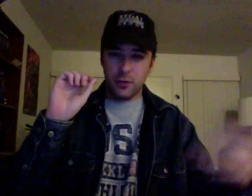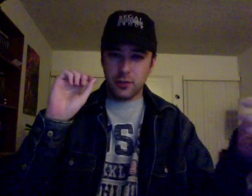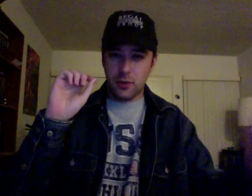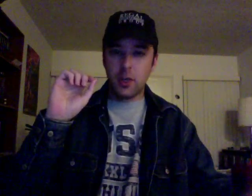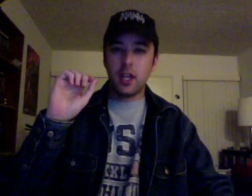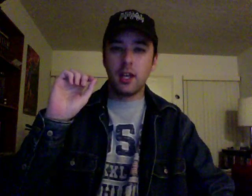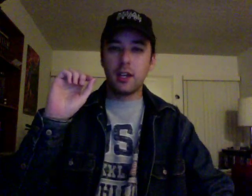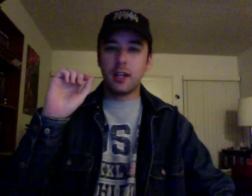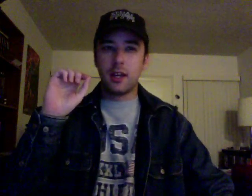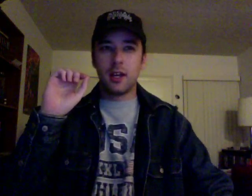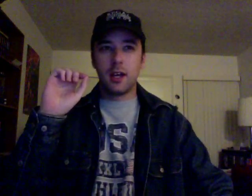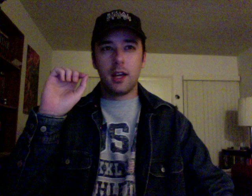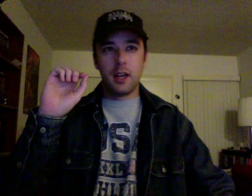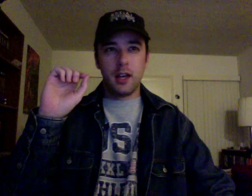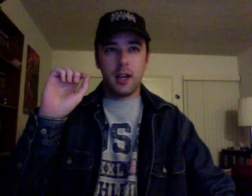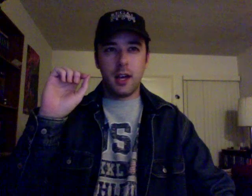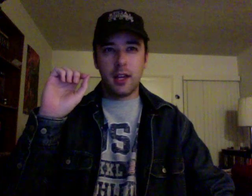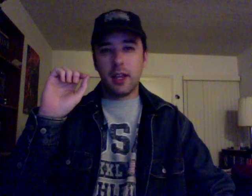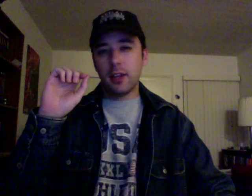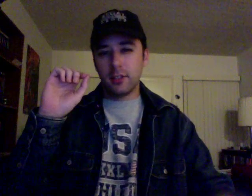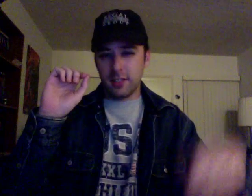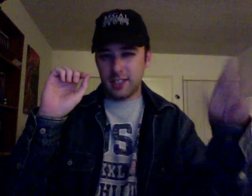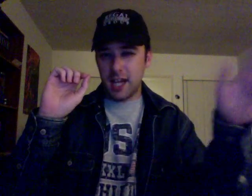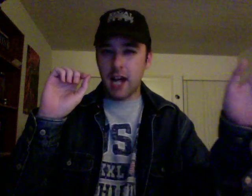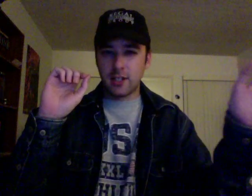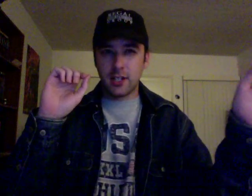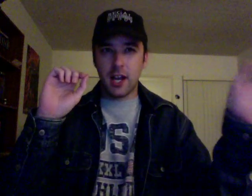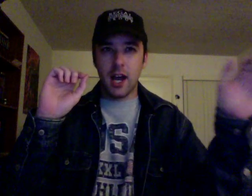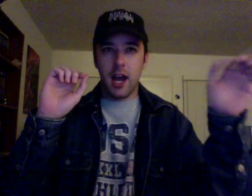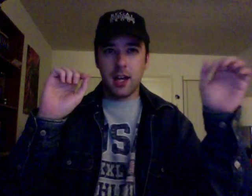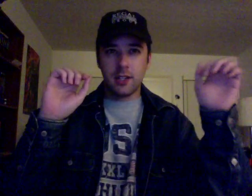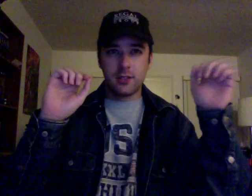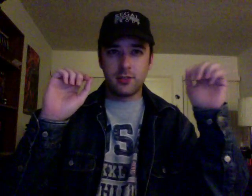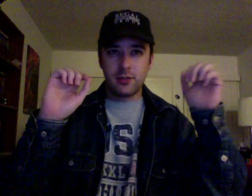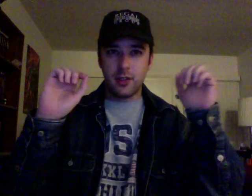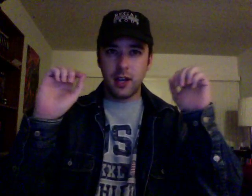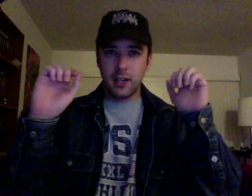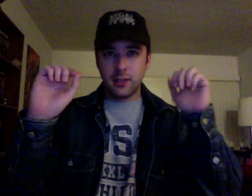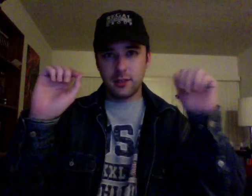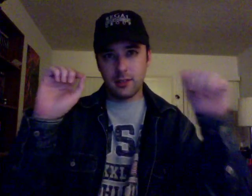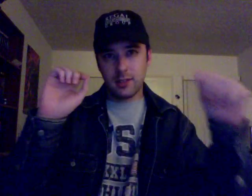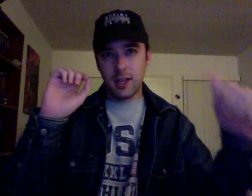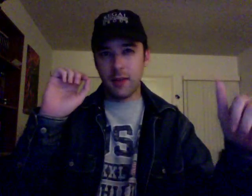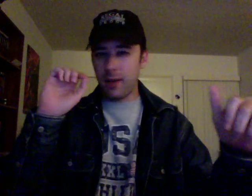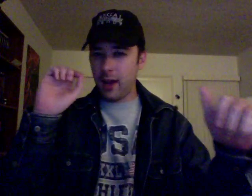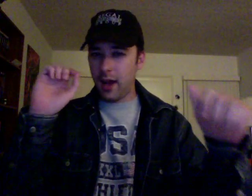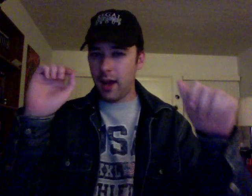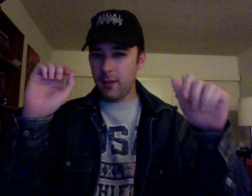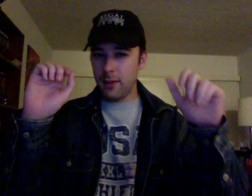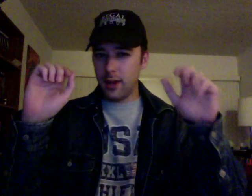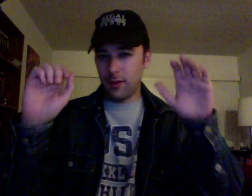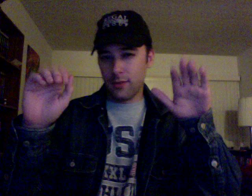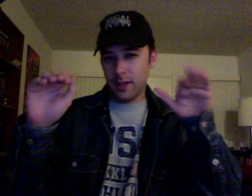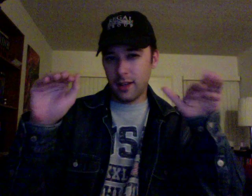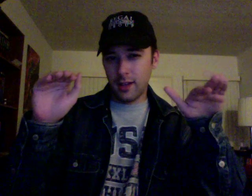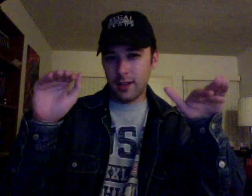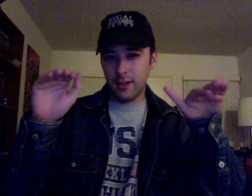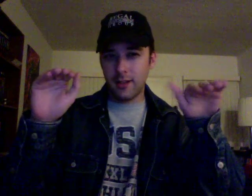his queen. And then there's this doctor guy, he's like the same guy, but not really, you know,